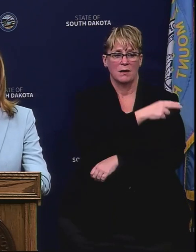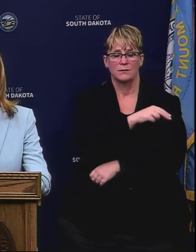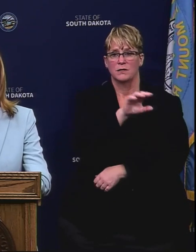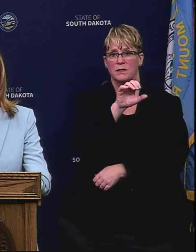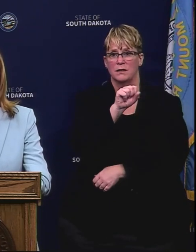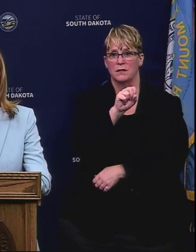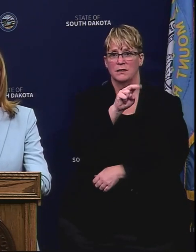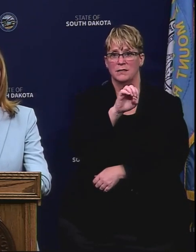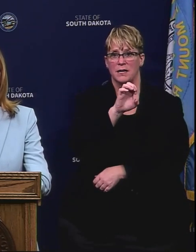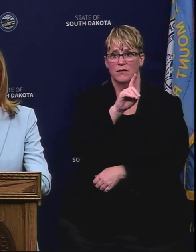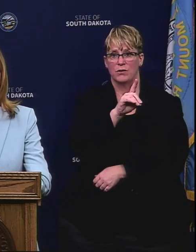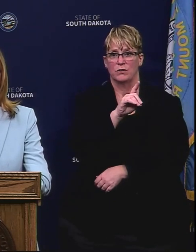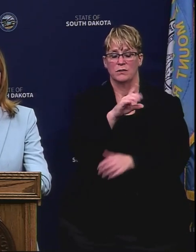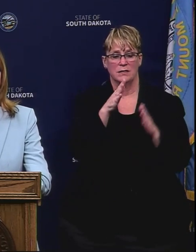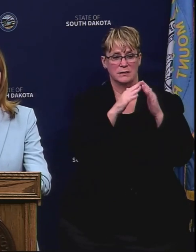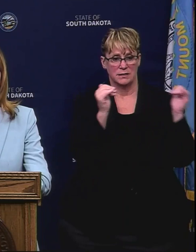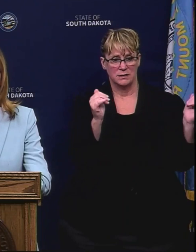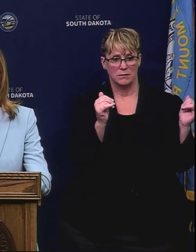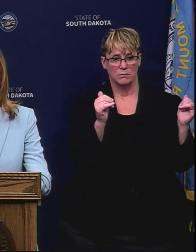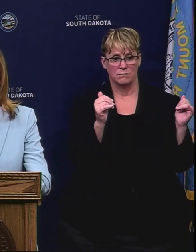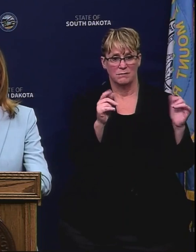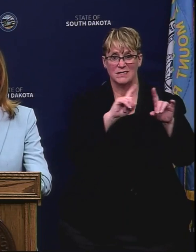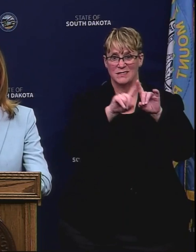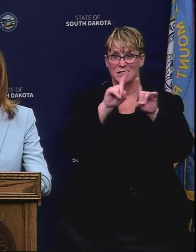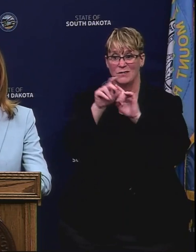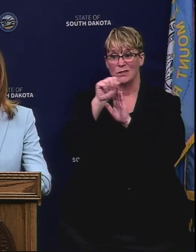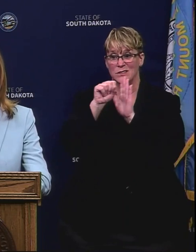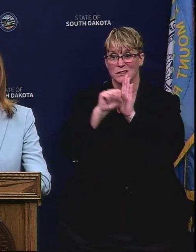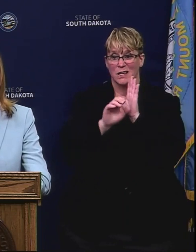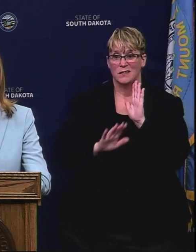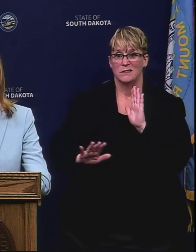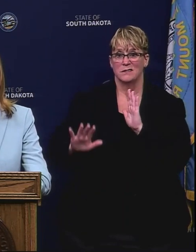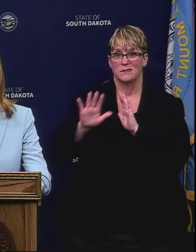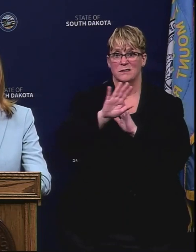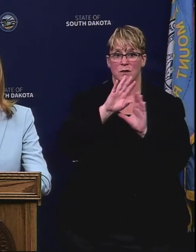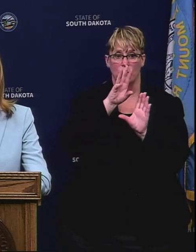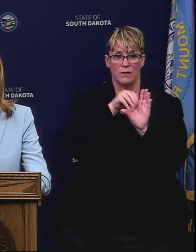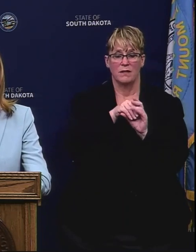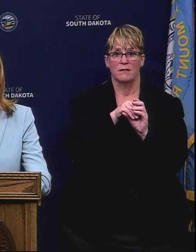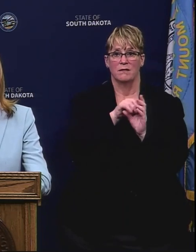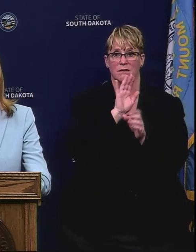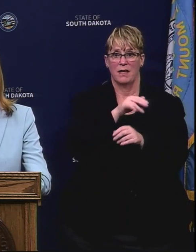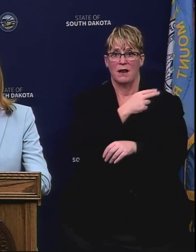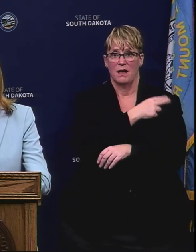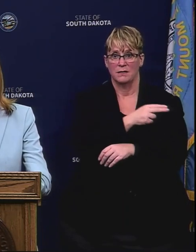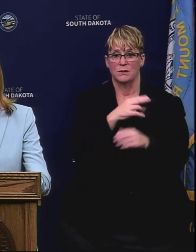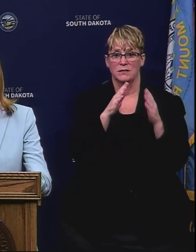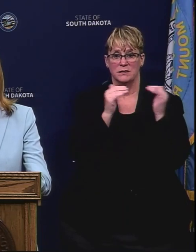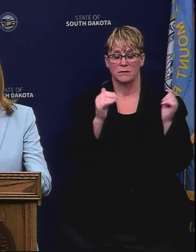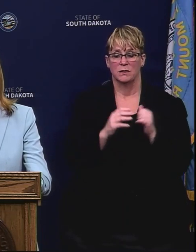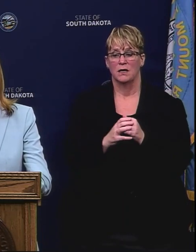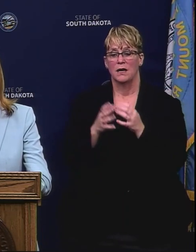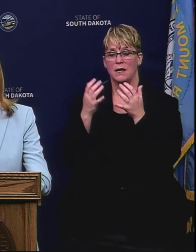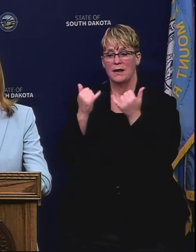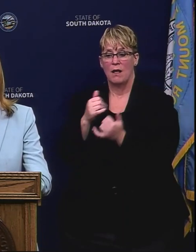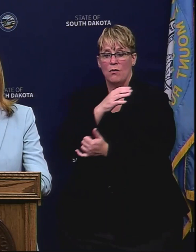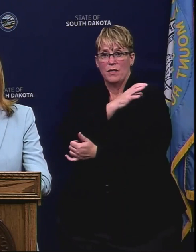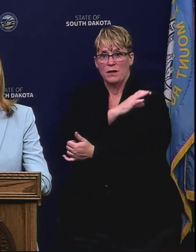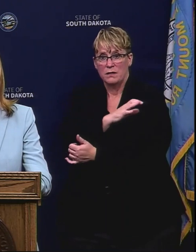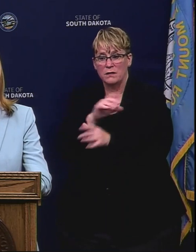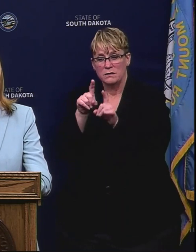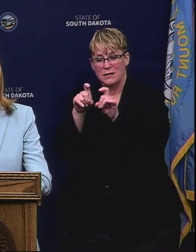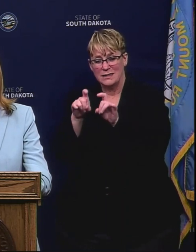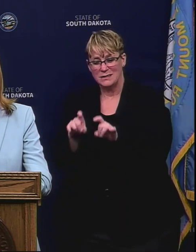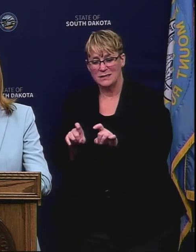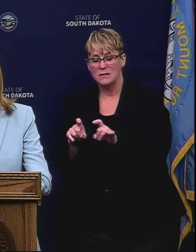and across multiple states actually within their system. The clinical trial side